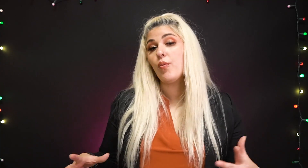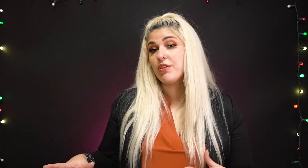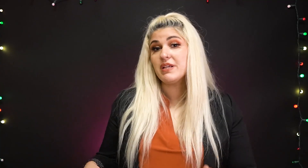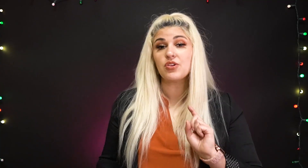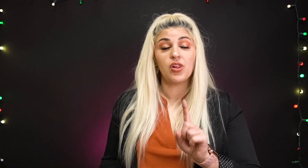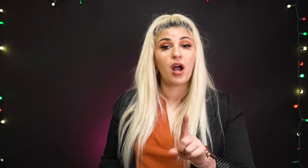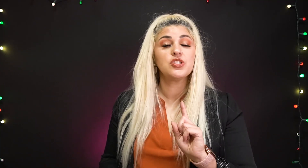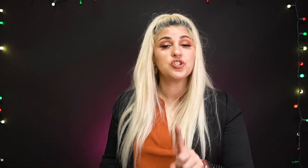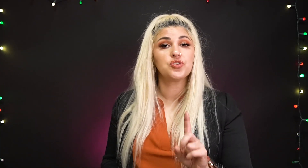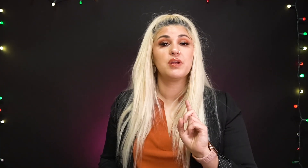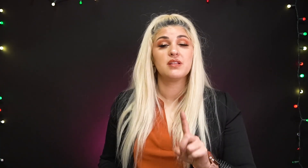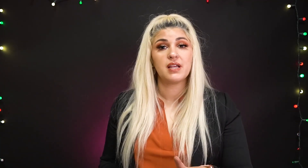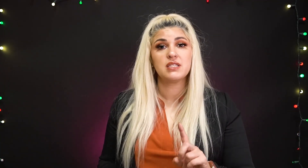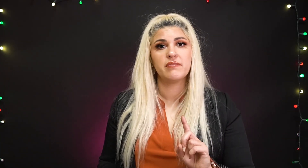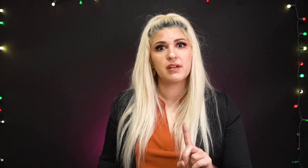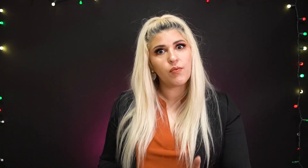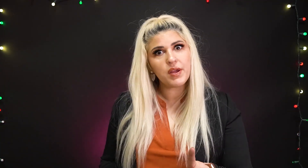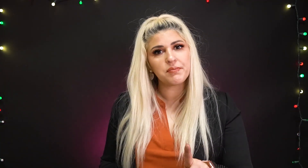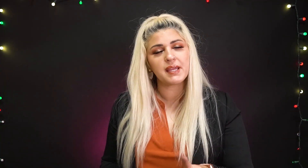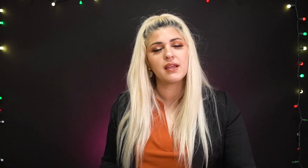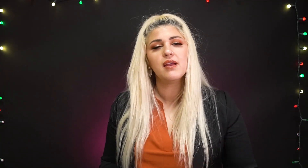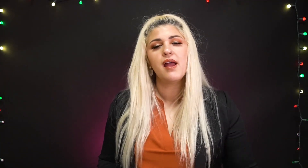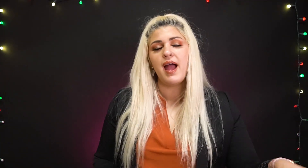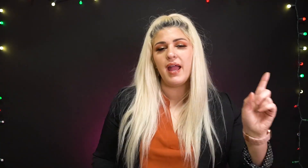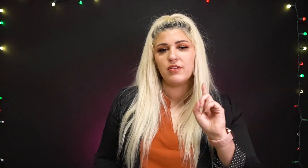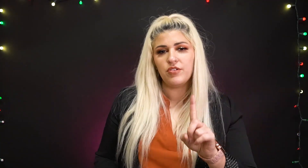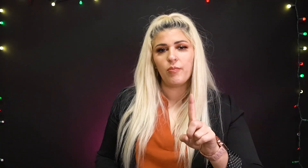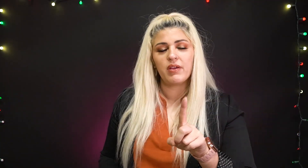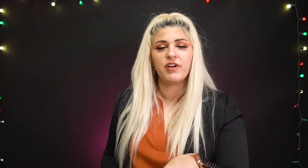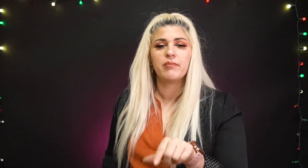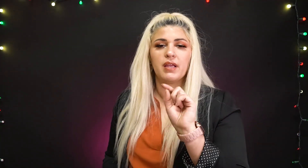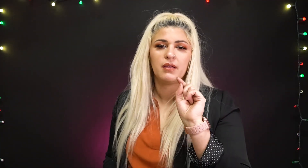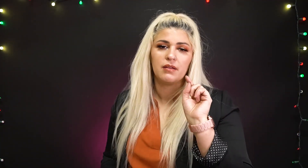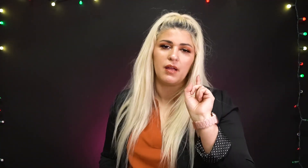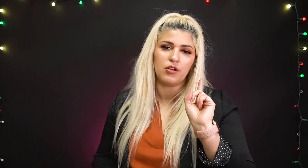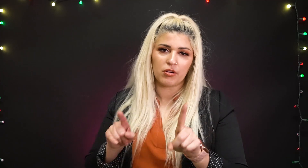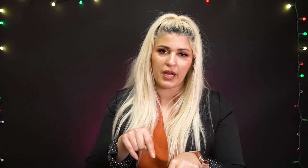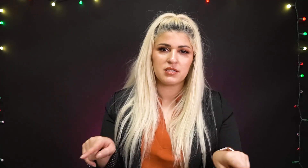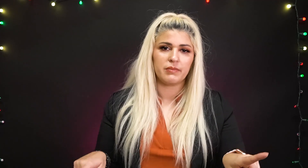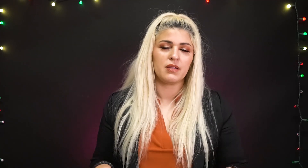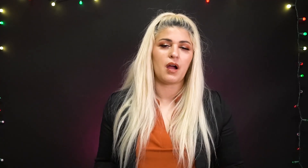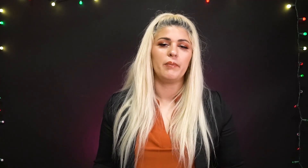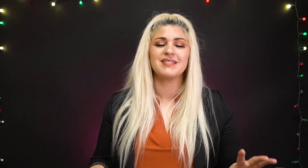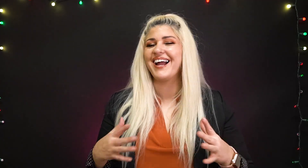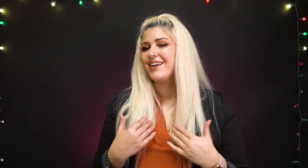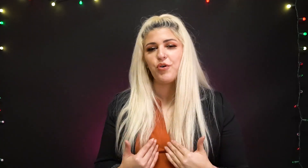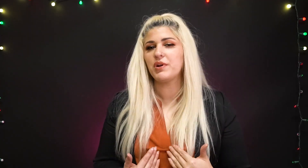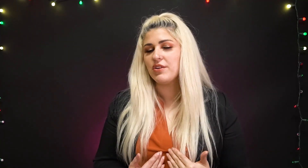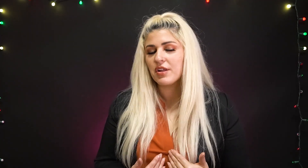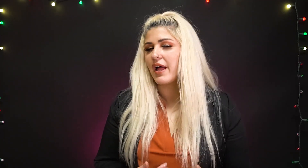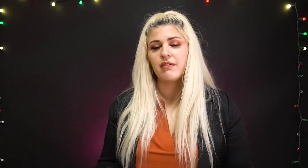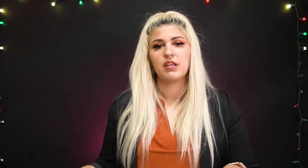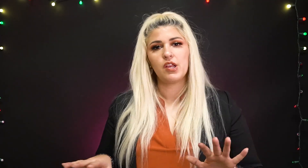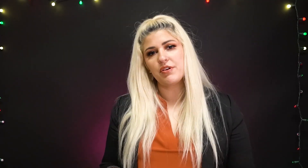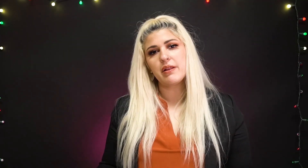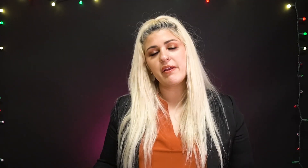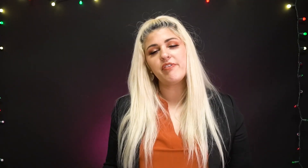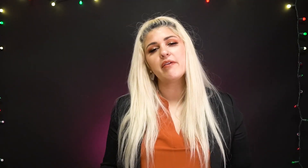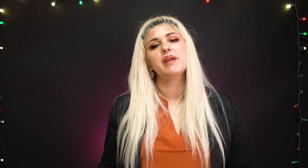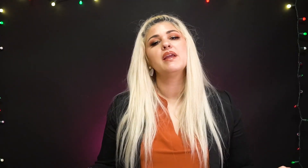with me so long as you're doing this activity with me and you don't make fun of me and you're nice to me in the comments i know what i look like you don't need to make fun of me